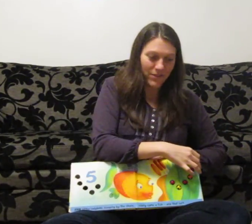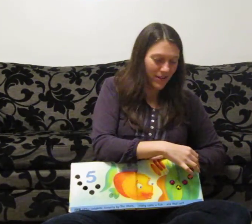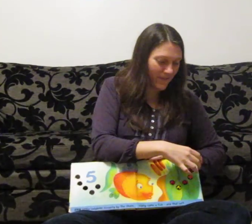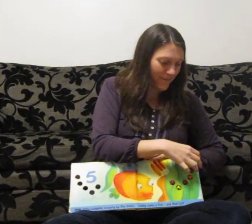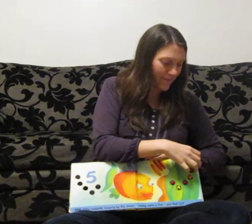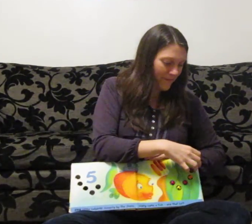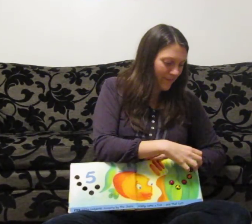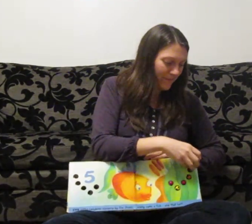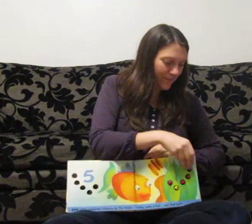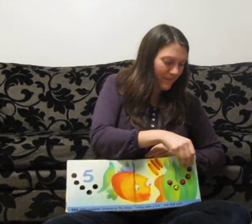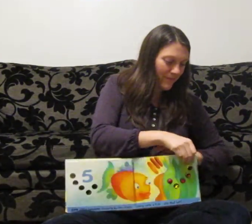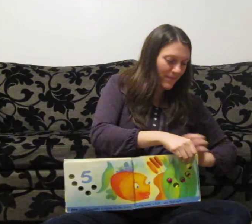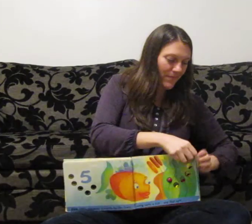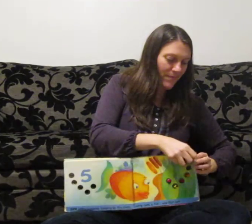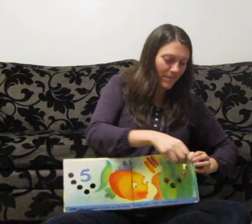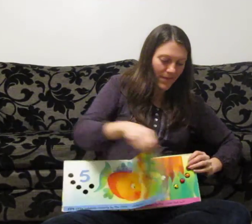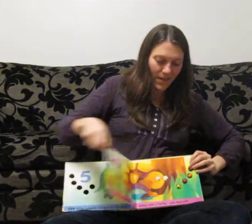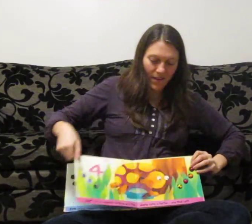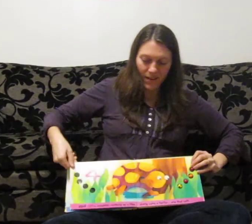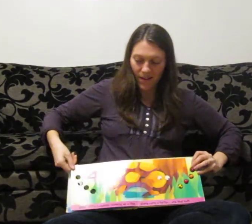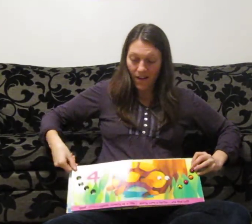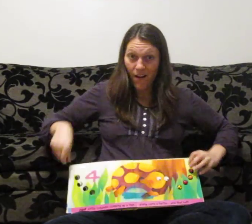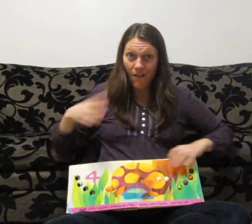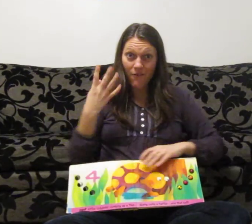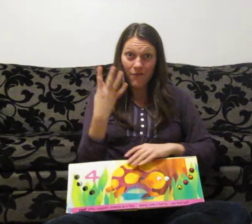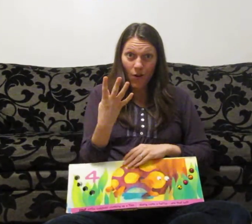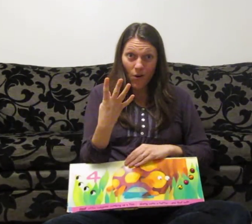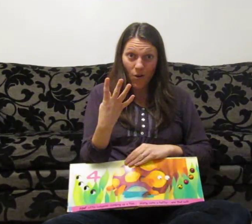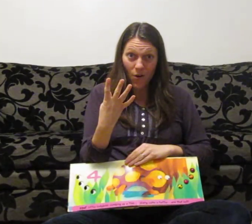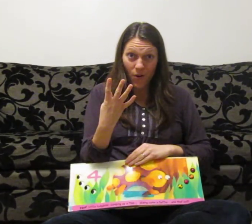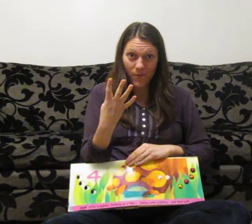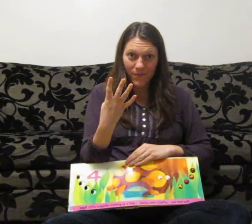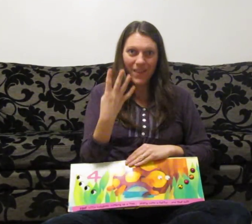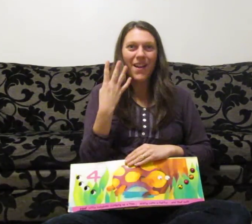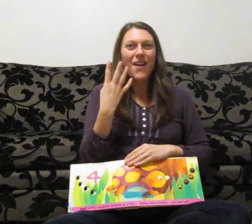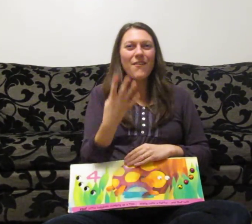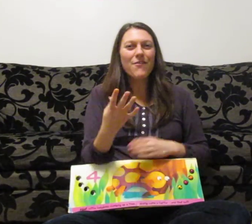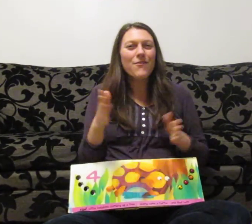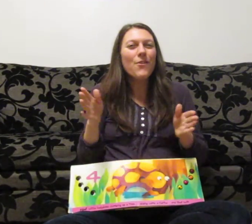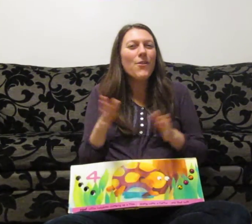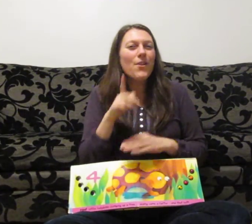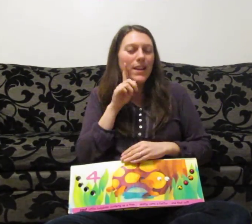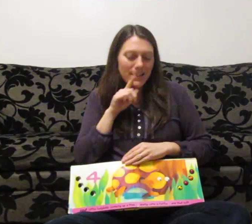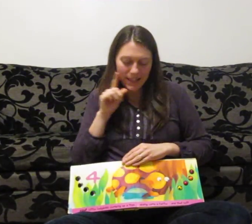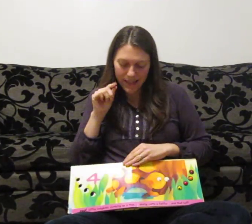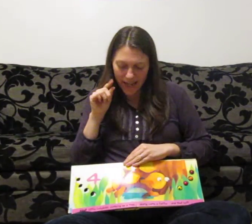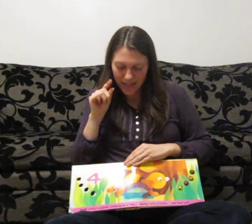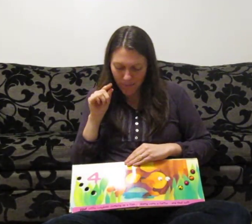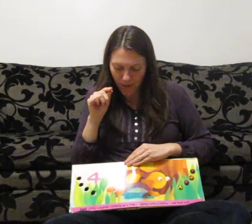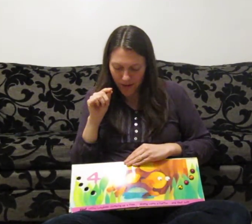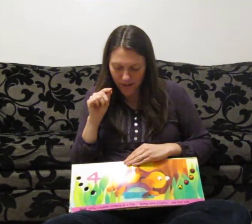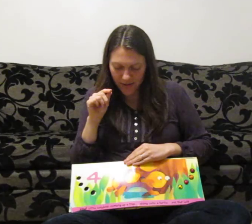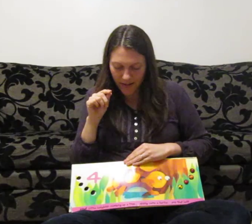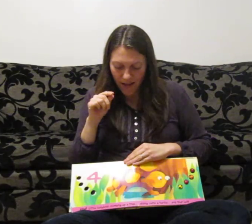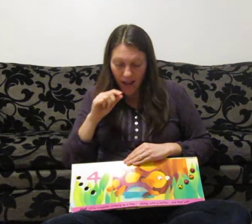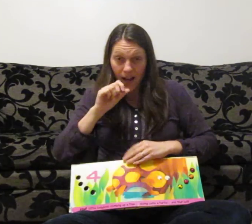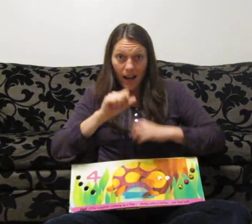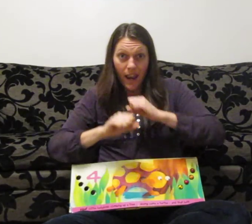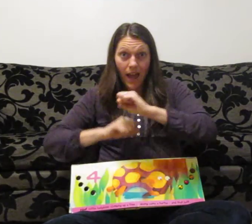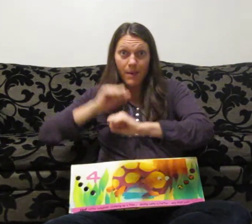four. Four little ladybirds climbing